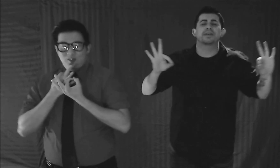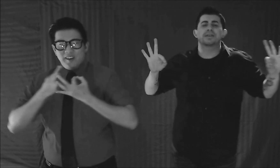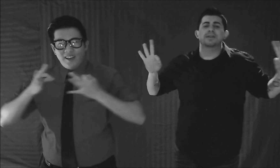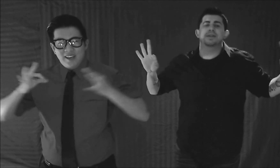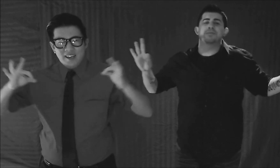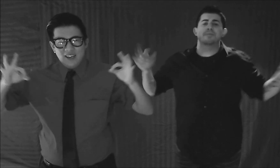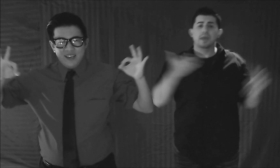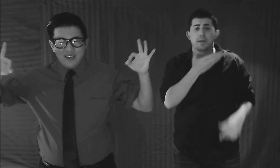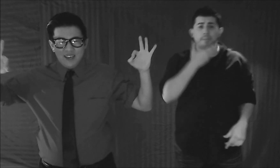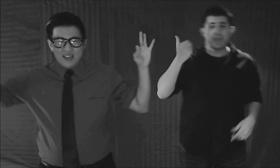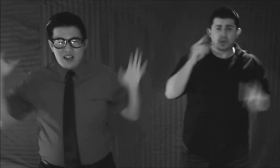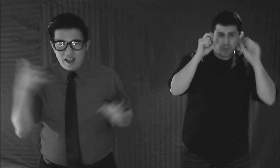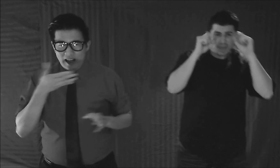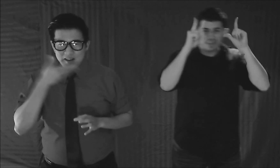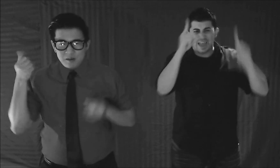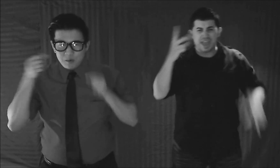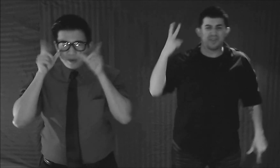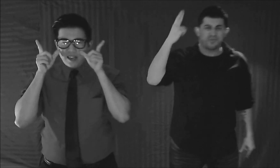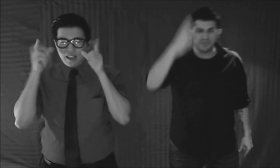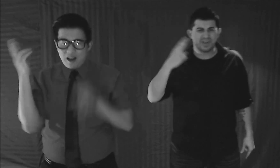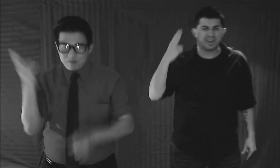I realize that I've got